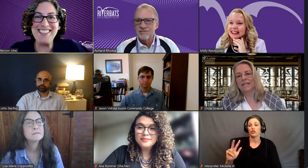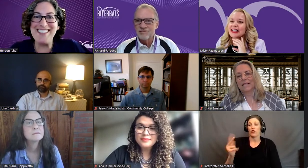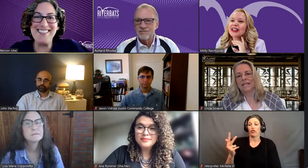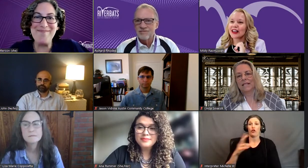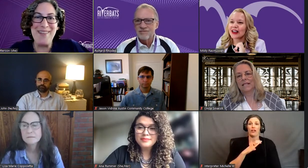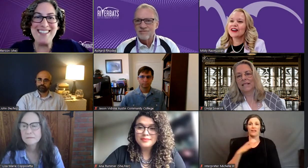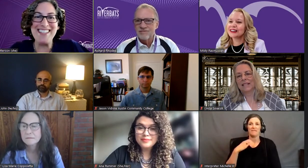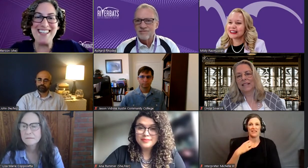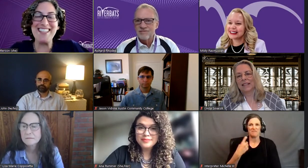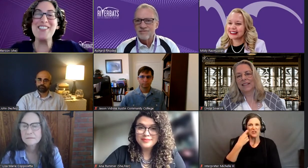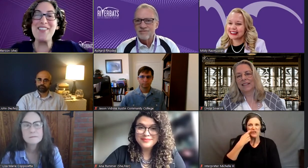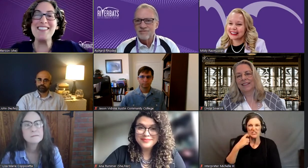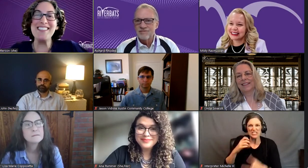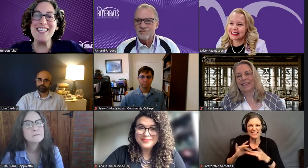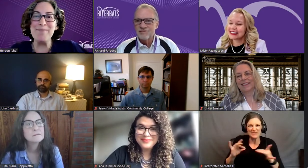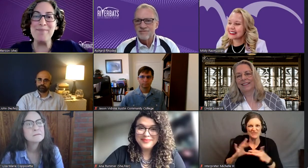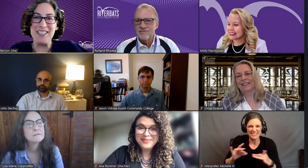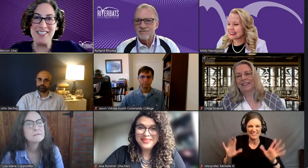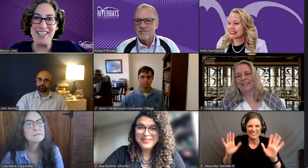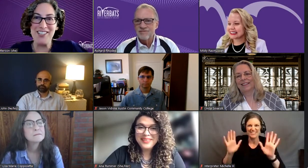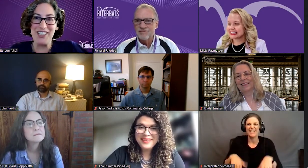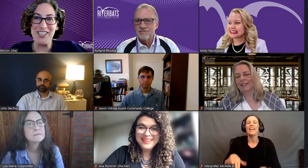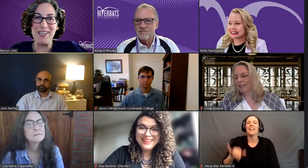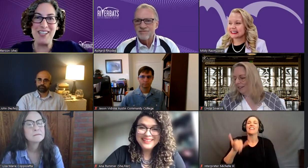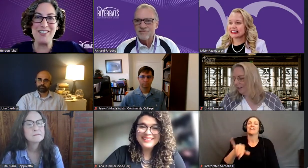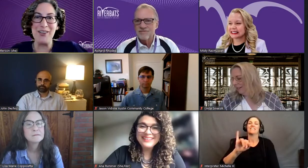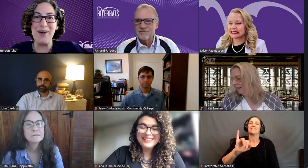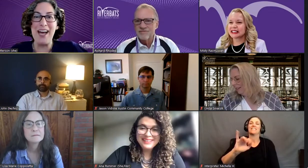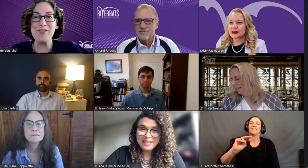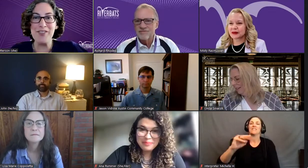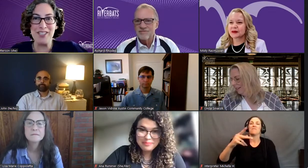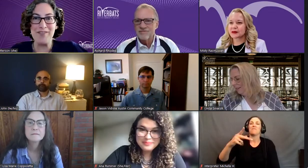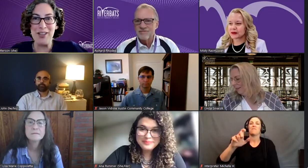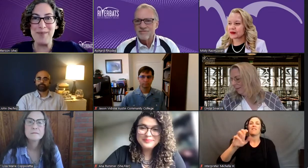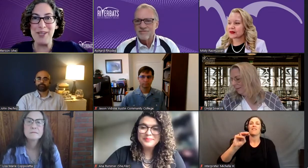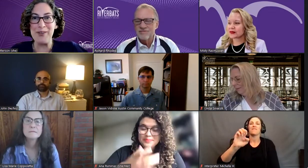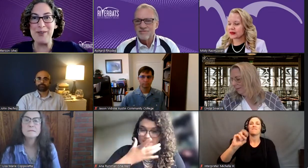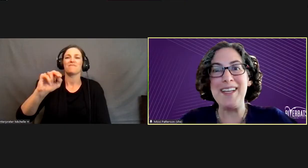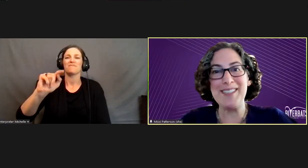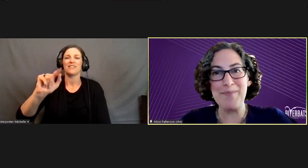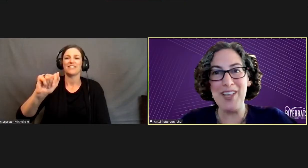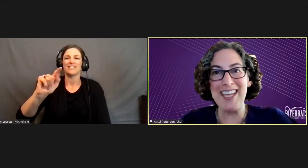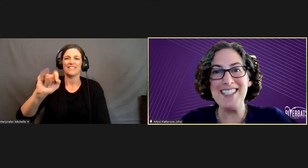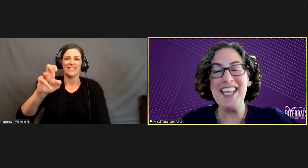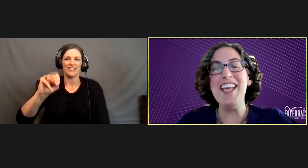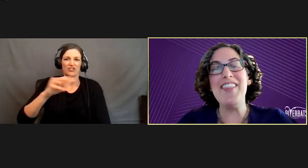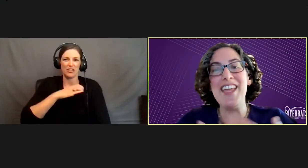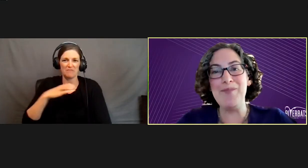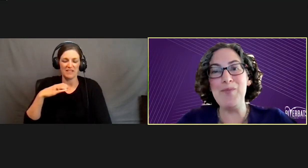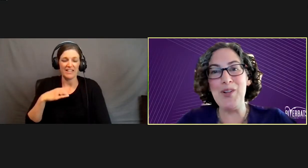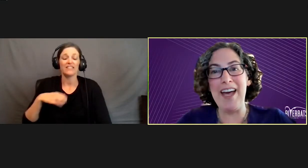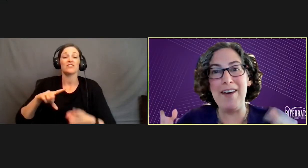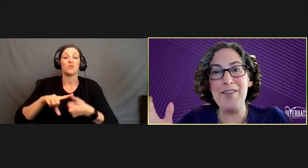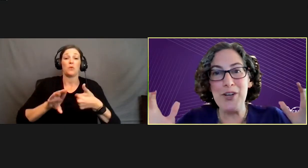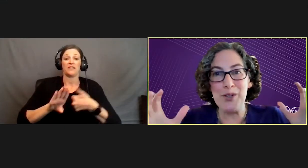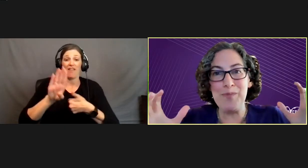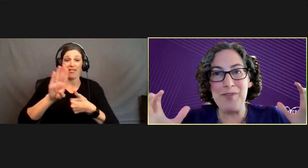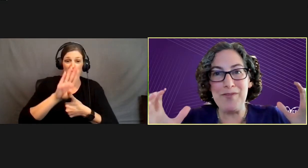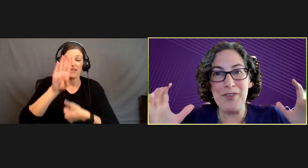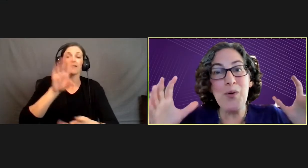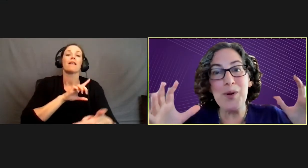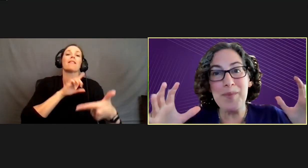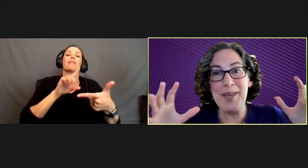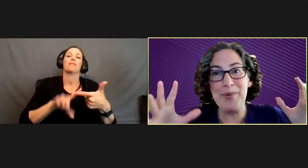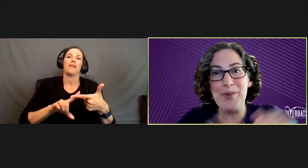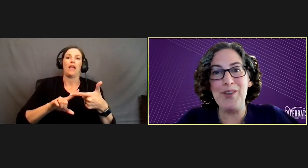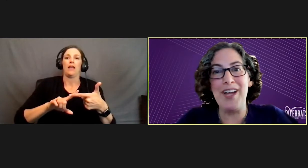but you just mentioned it. So that's the implementation committee. So after the development group makes the plan, then we'll have a group